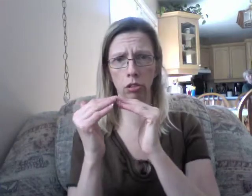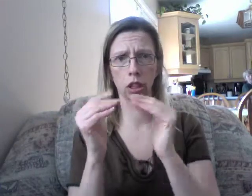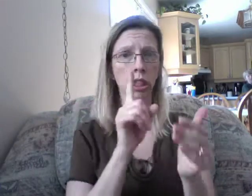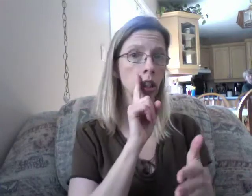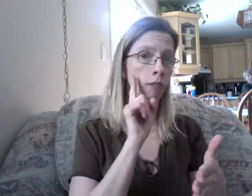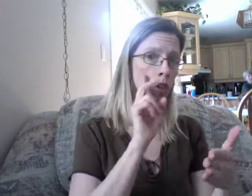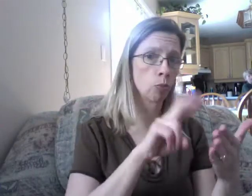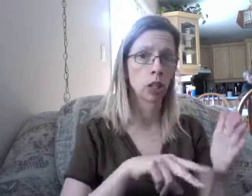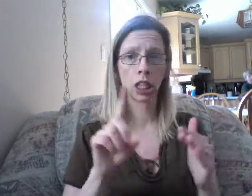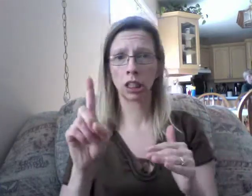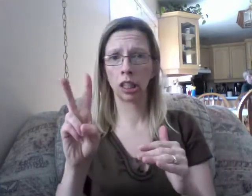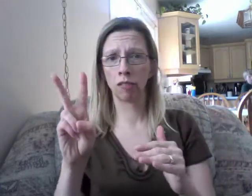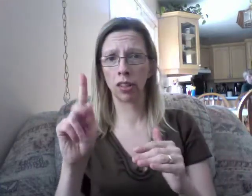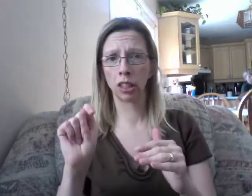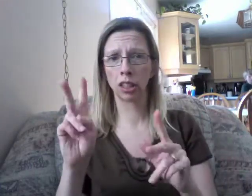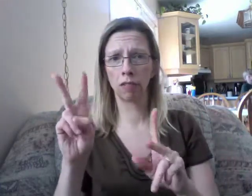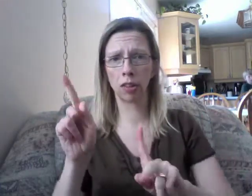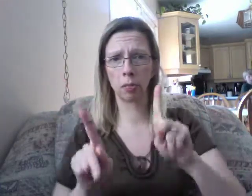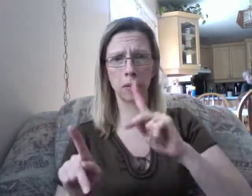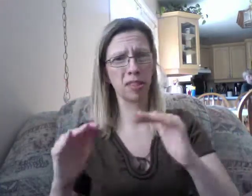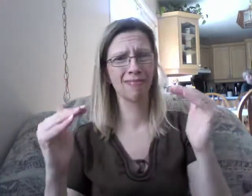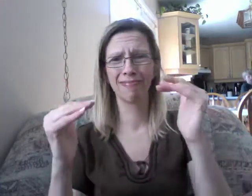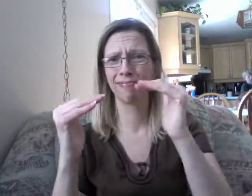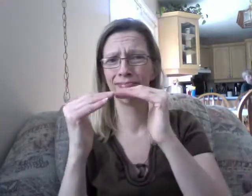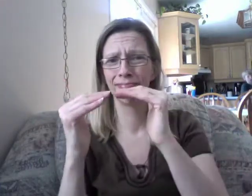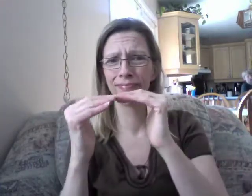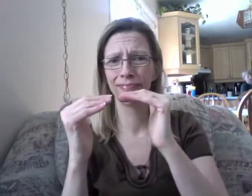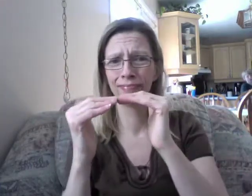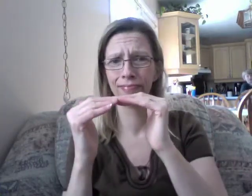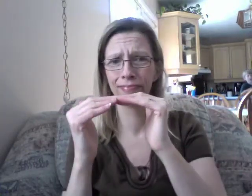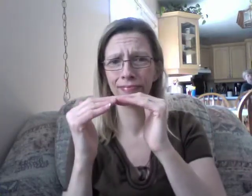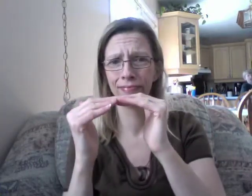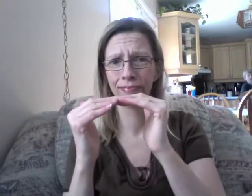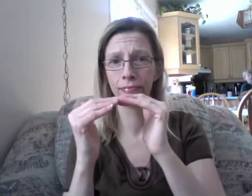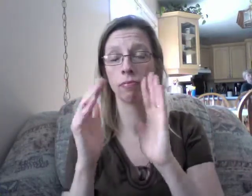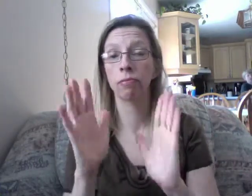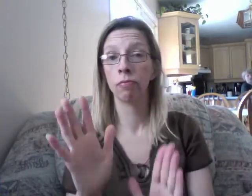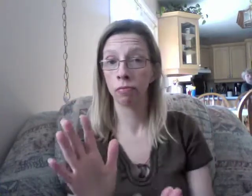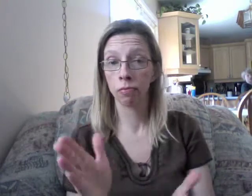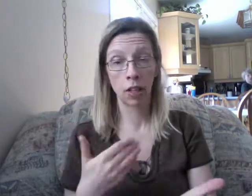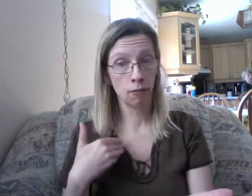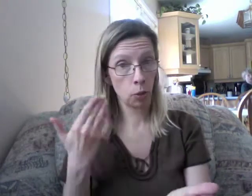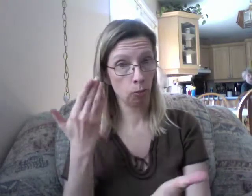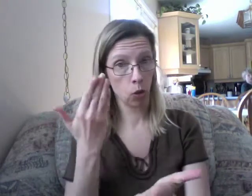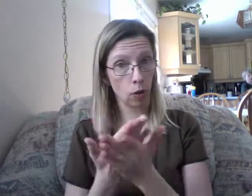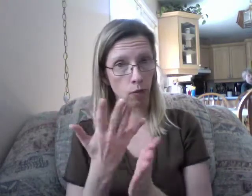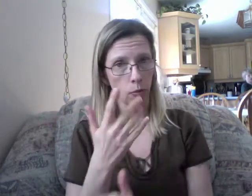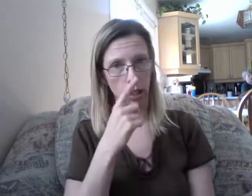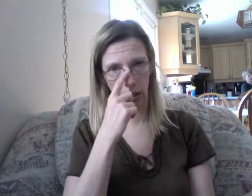yeah! He stole a hairbrush, eh? No, he didn't. I traded him for it. You mean... Yep. Let him go.